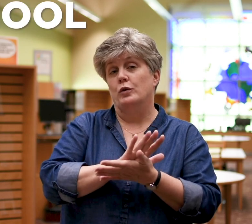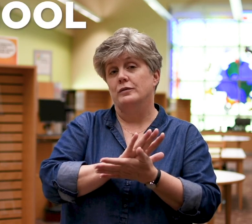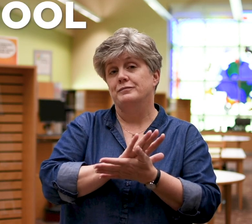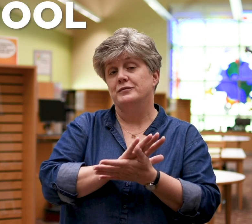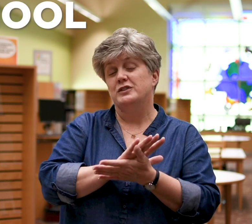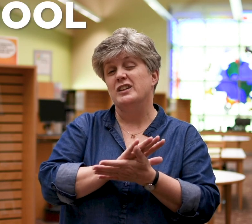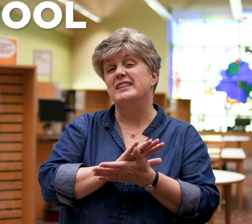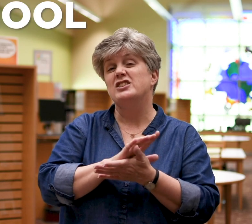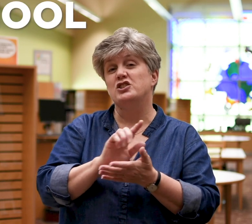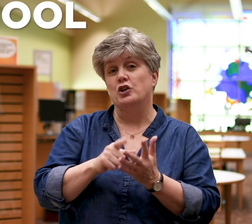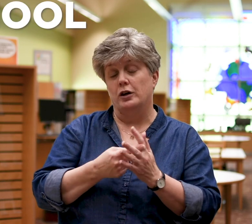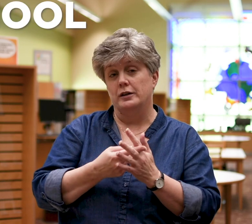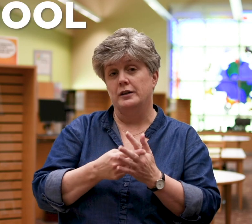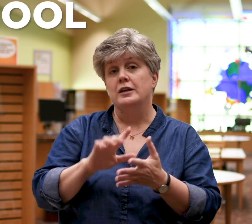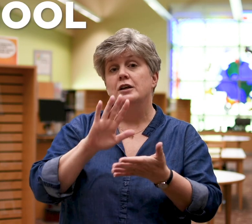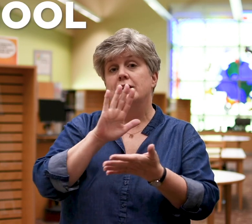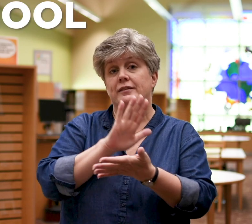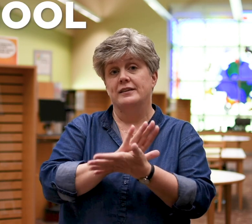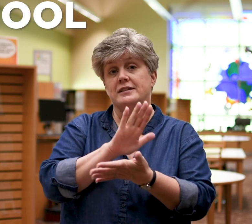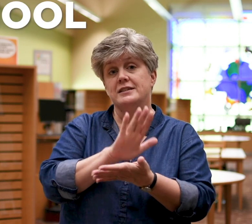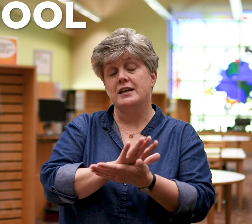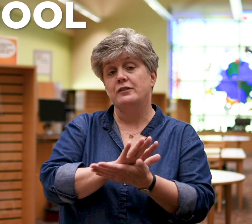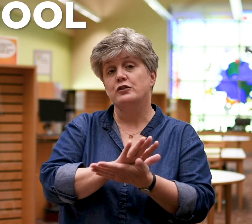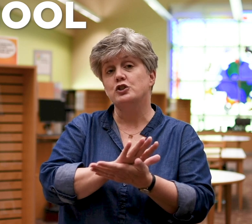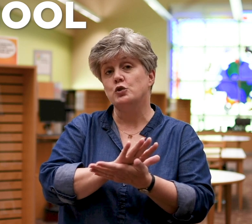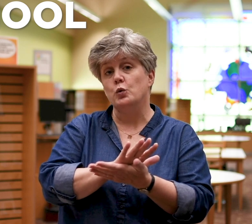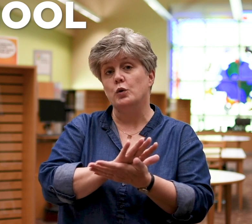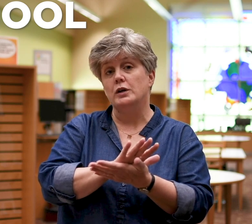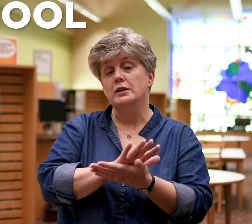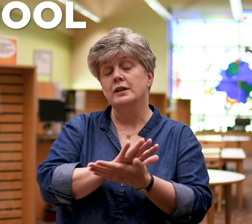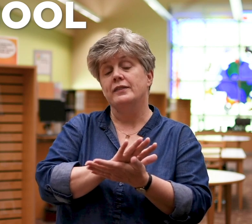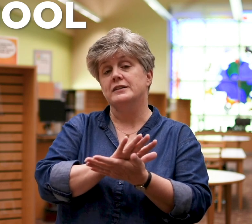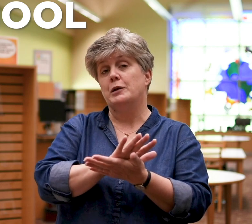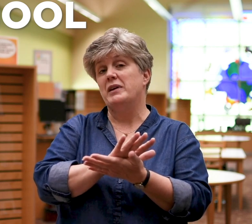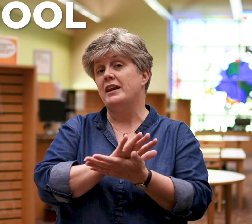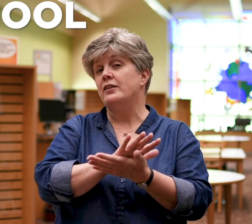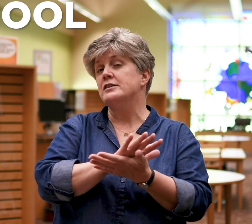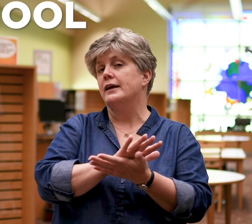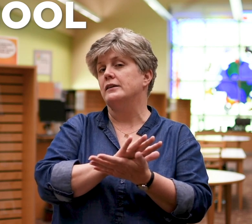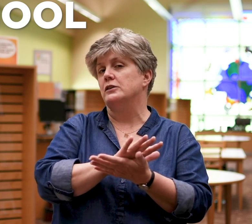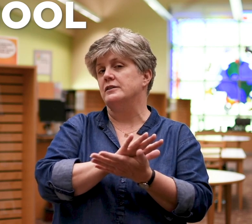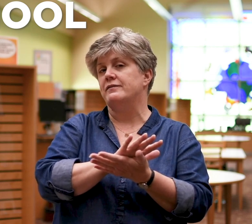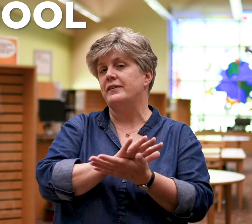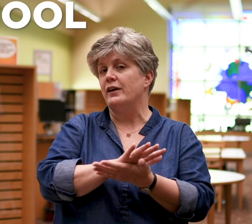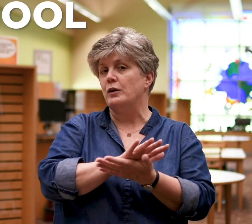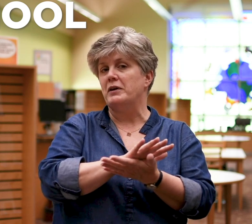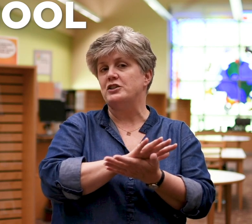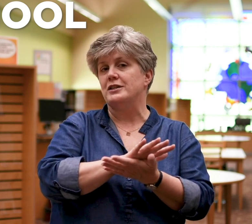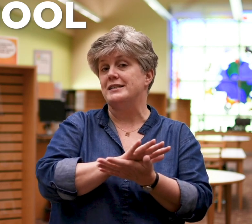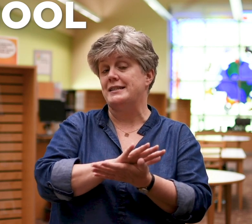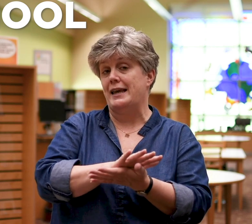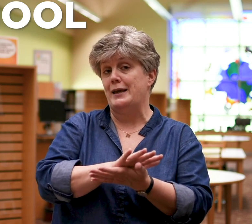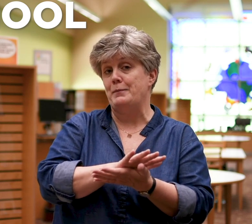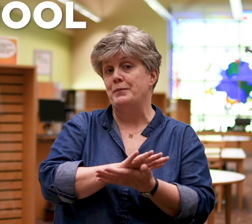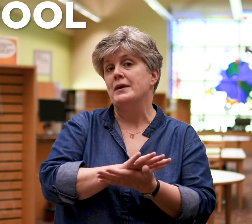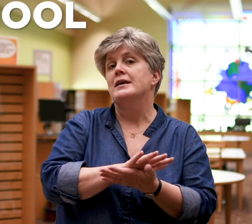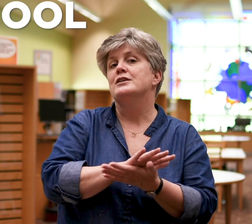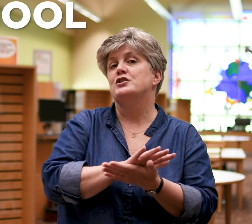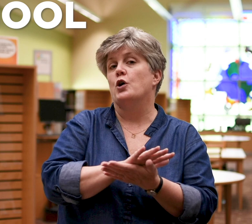so let's start this is the sign for school there's gonna be another sign that looks very much the same so